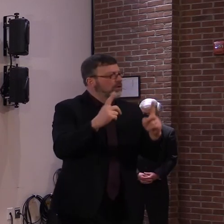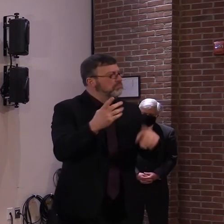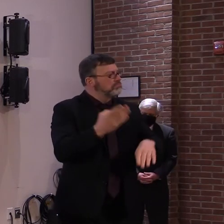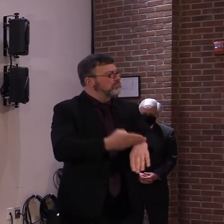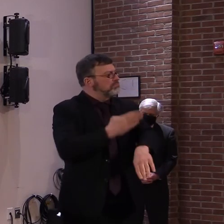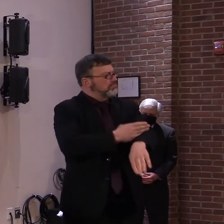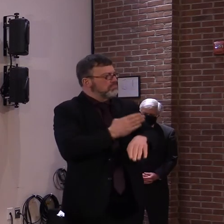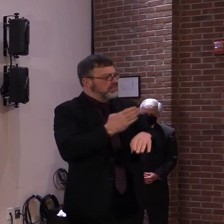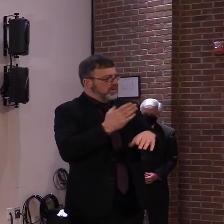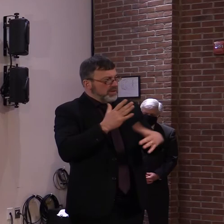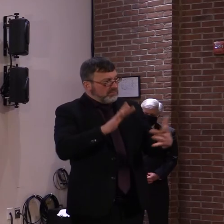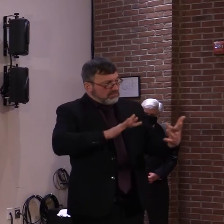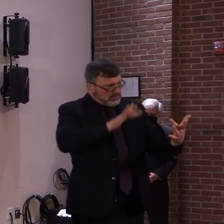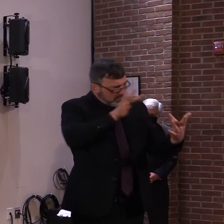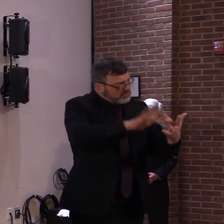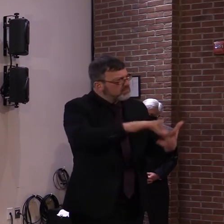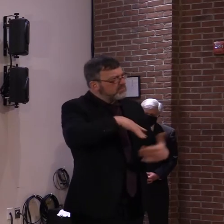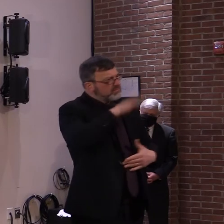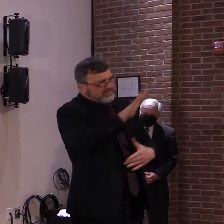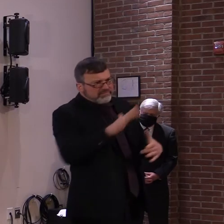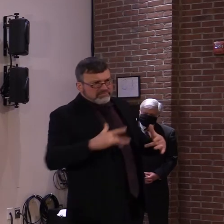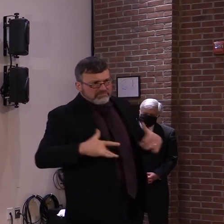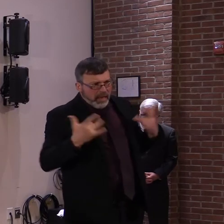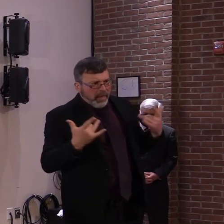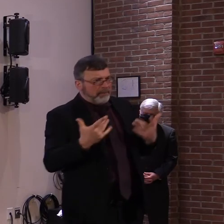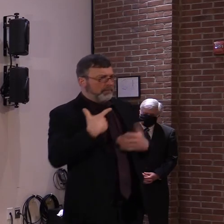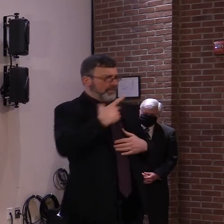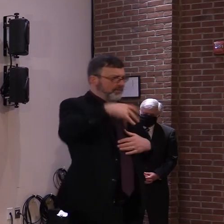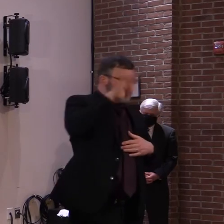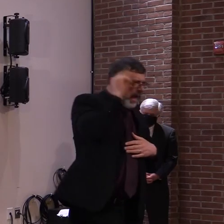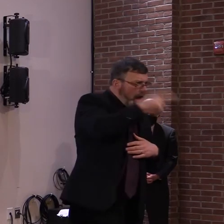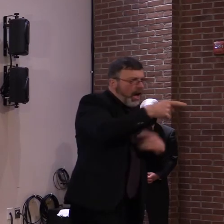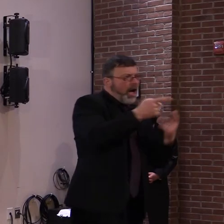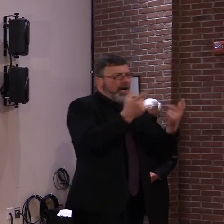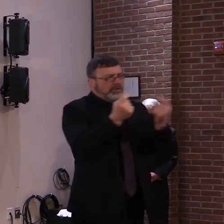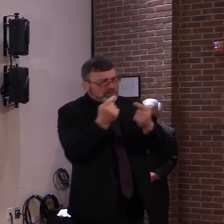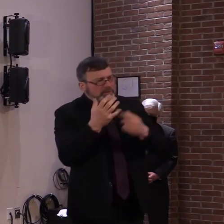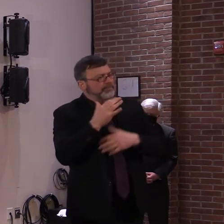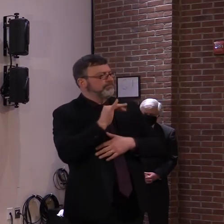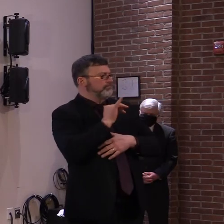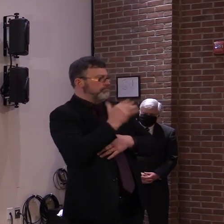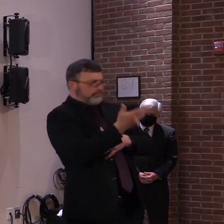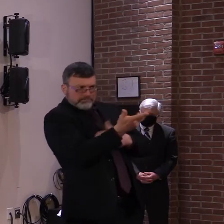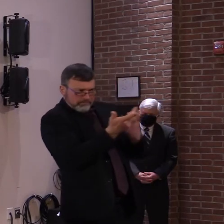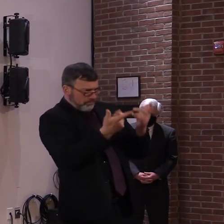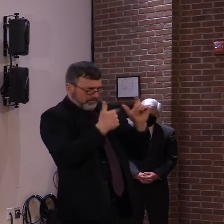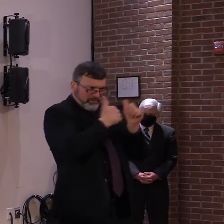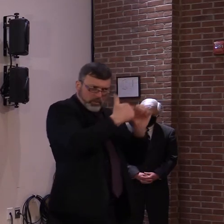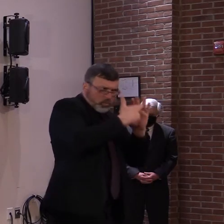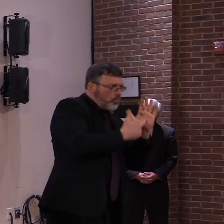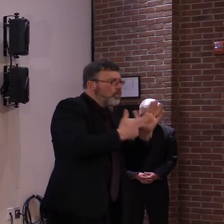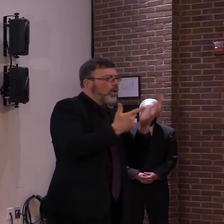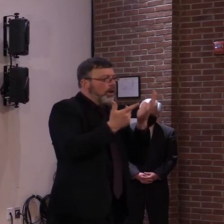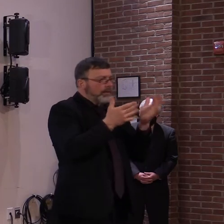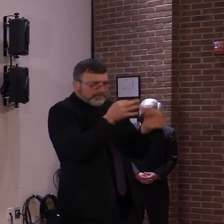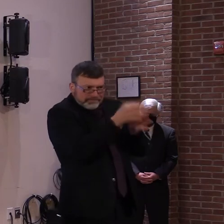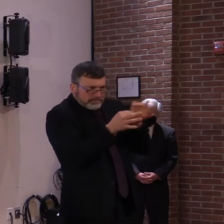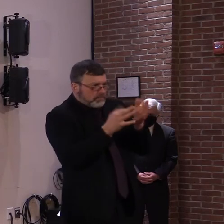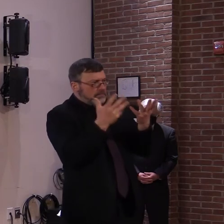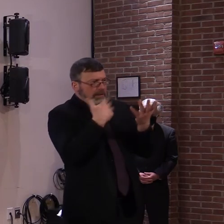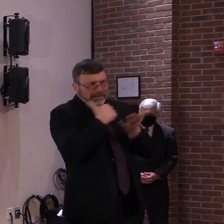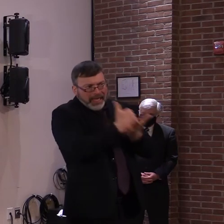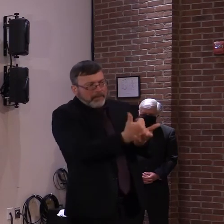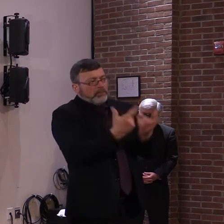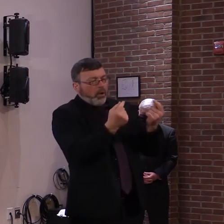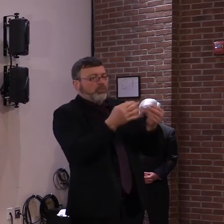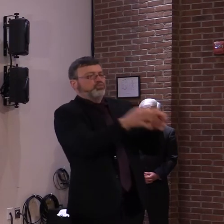conversation, and make sure that they're adhering and understand the rules and regulations. And for the most part,